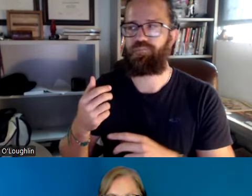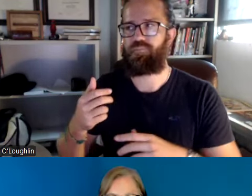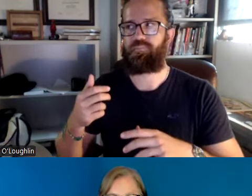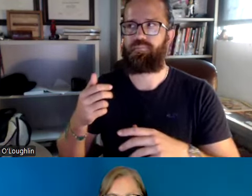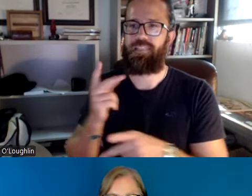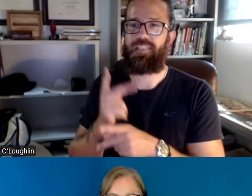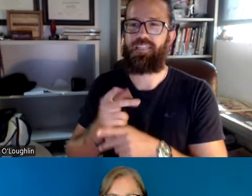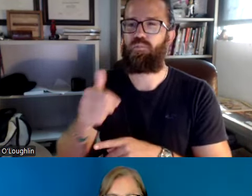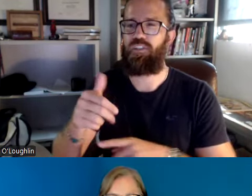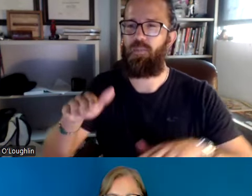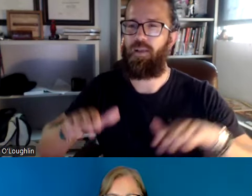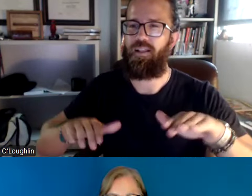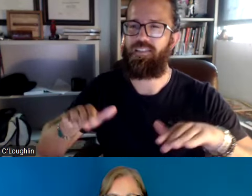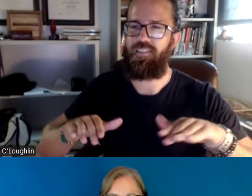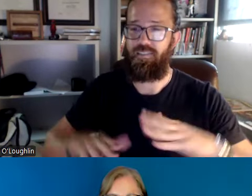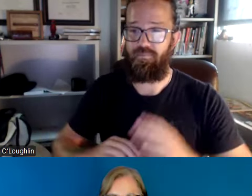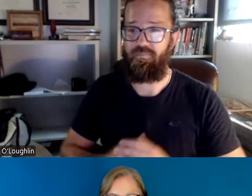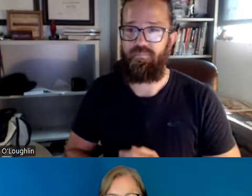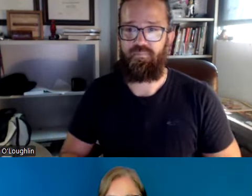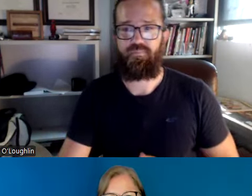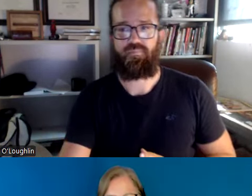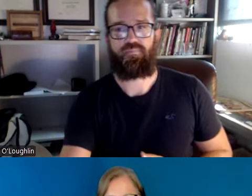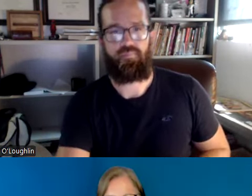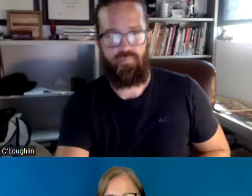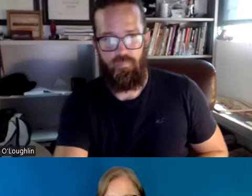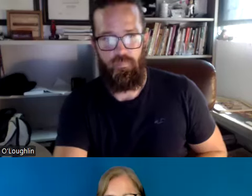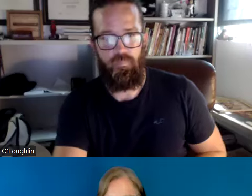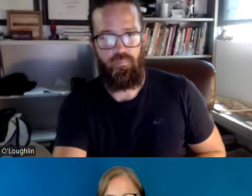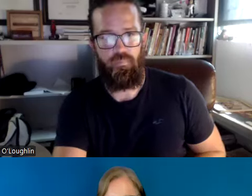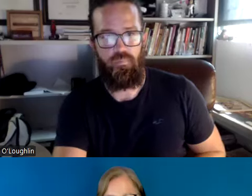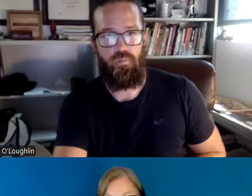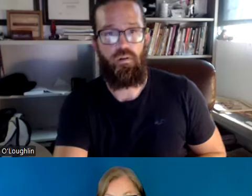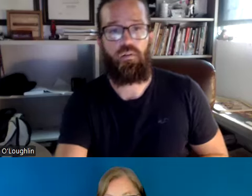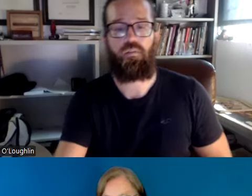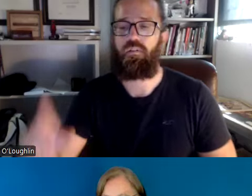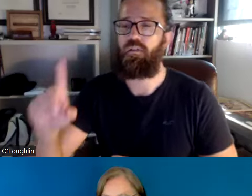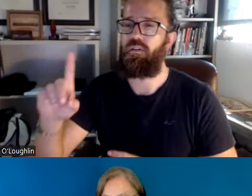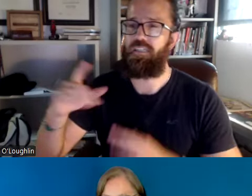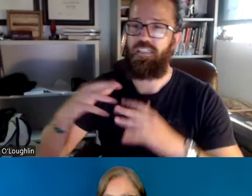it's important to keep a good balance.